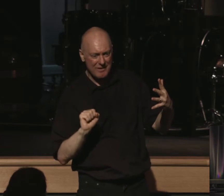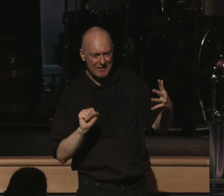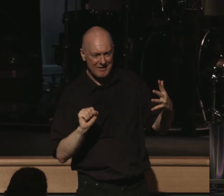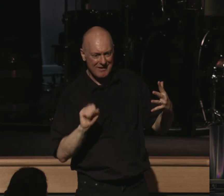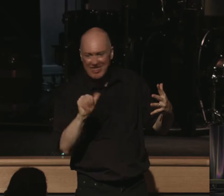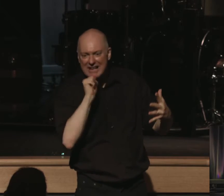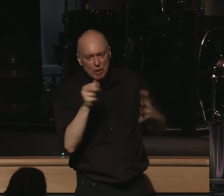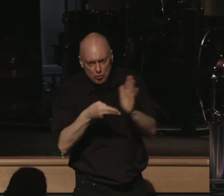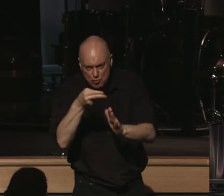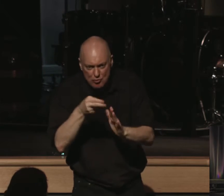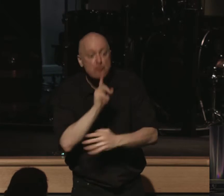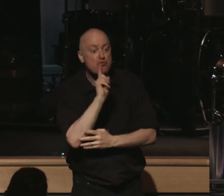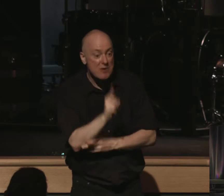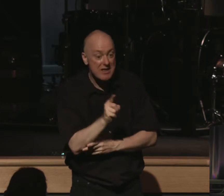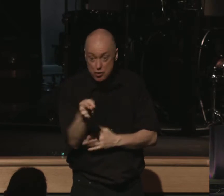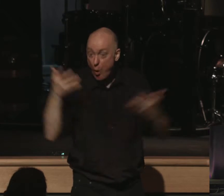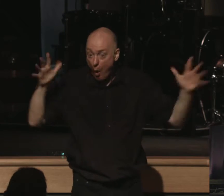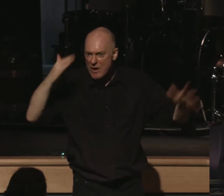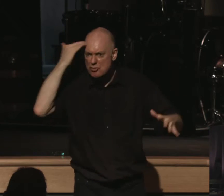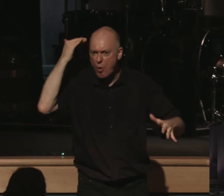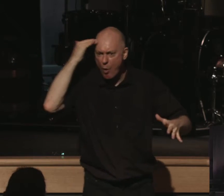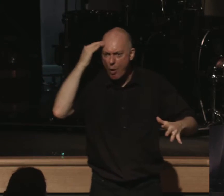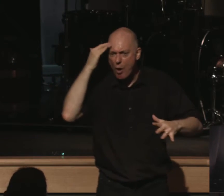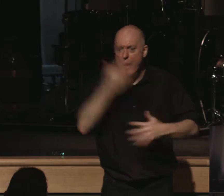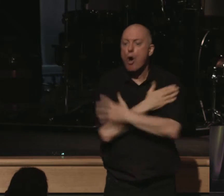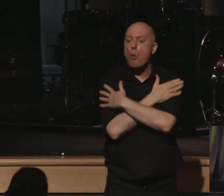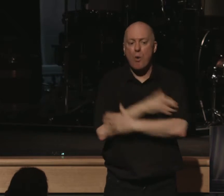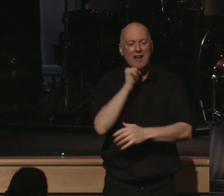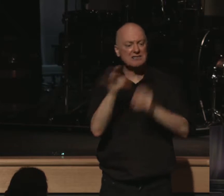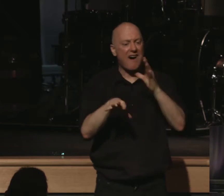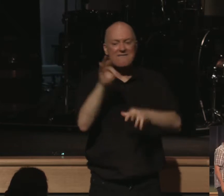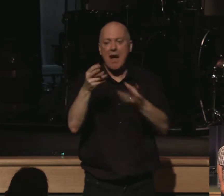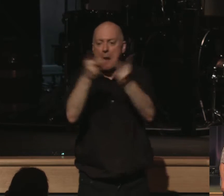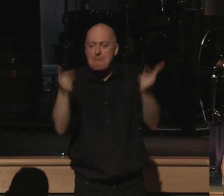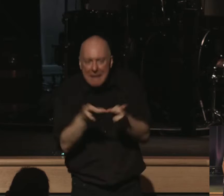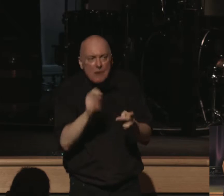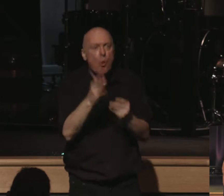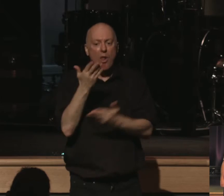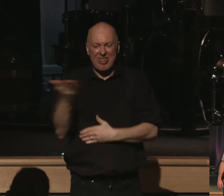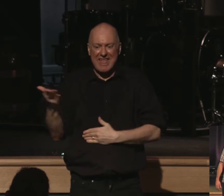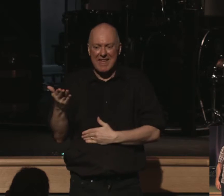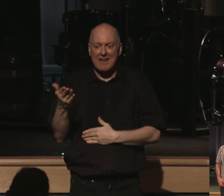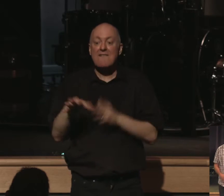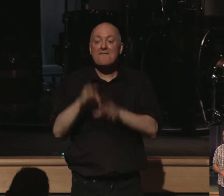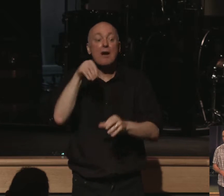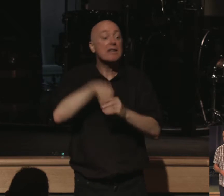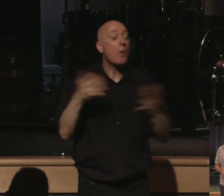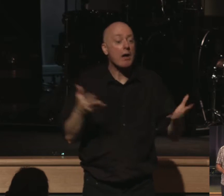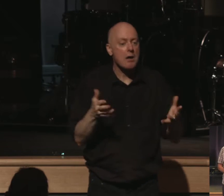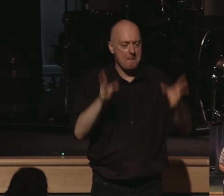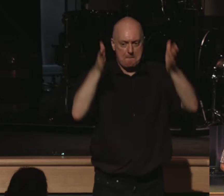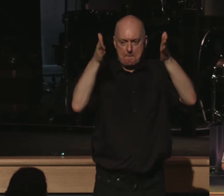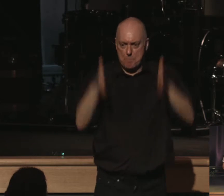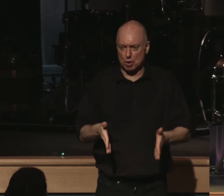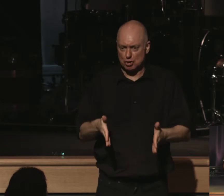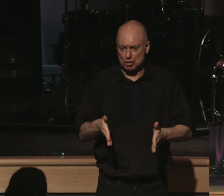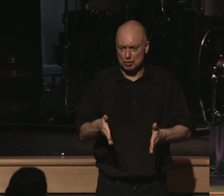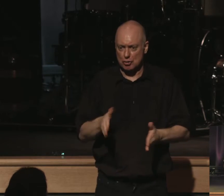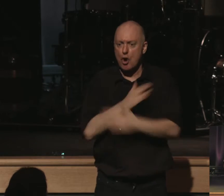That's not the truth. In fact, as you already know, rest is not found in a place or a thing. Rest is found in the person. Rest is found